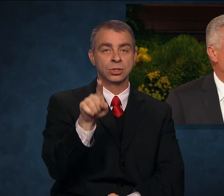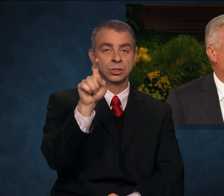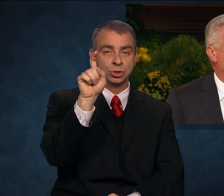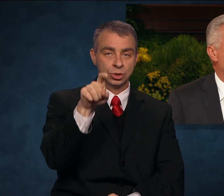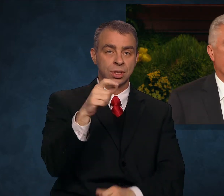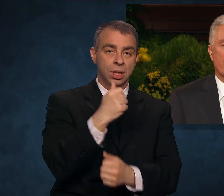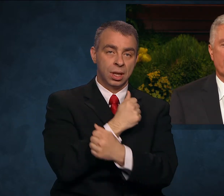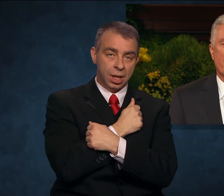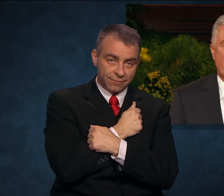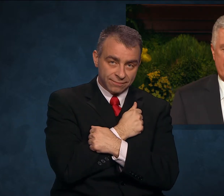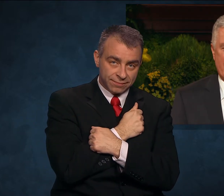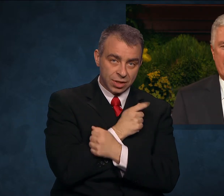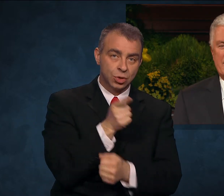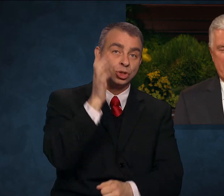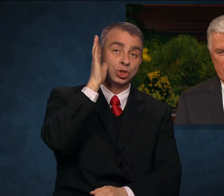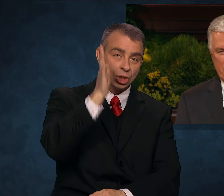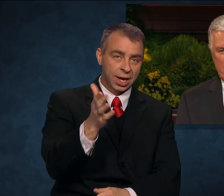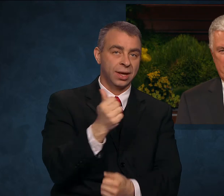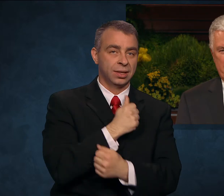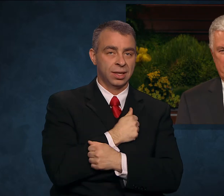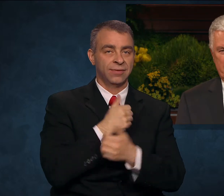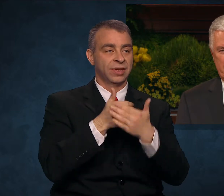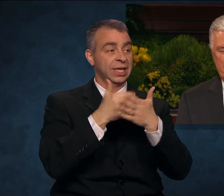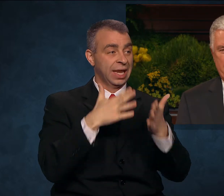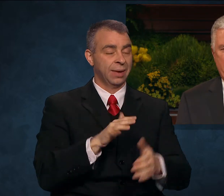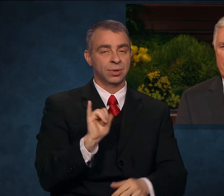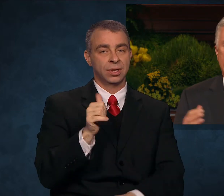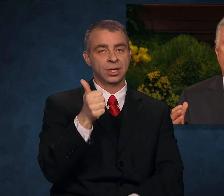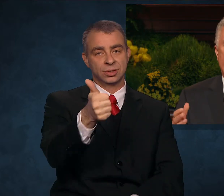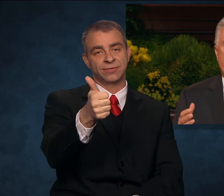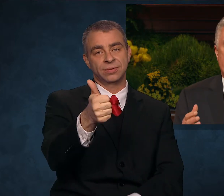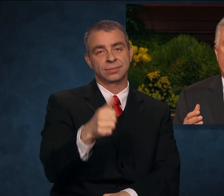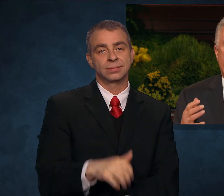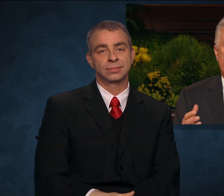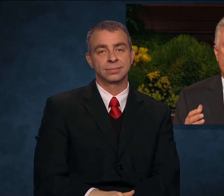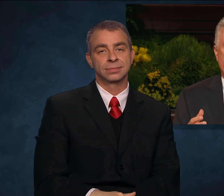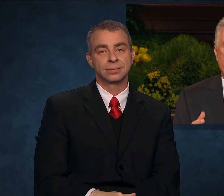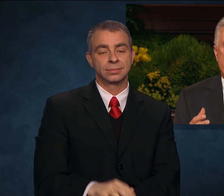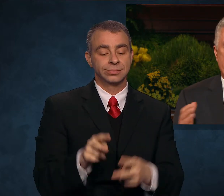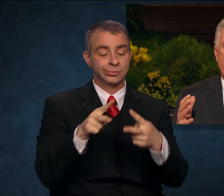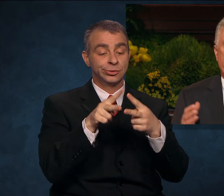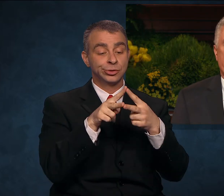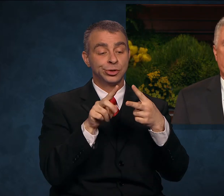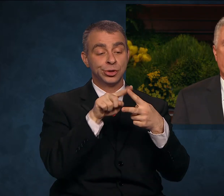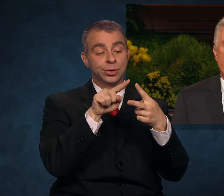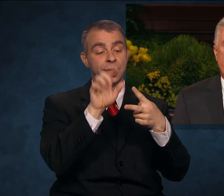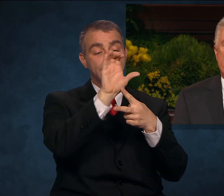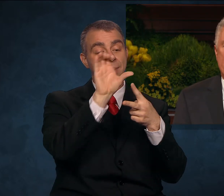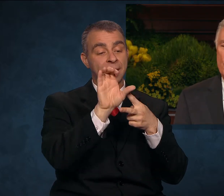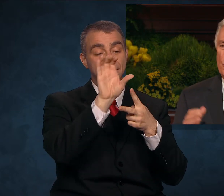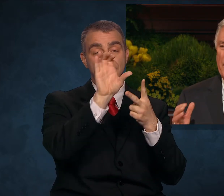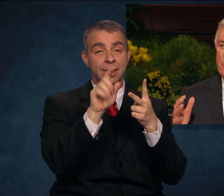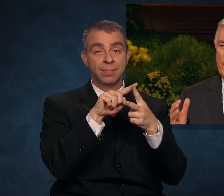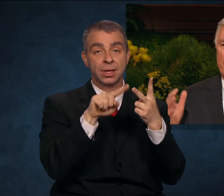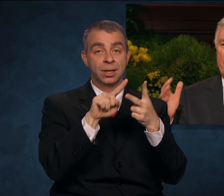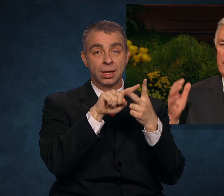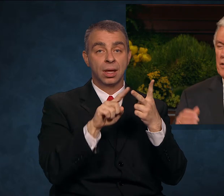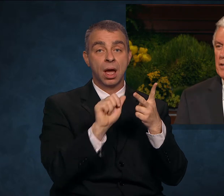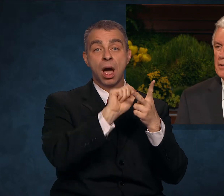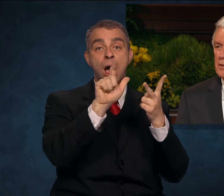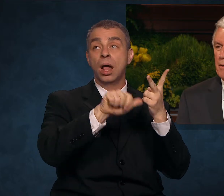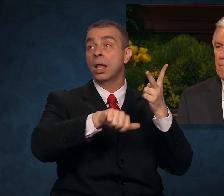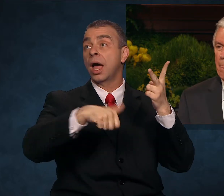shalt love thy neighbor as thyself. Everything else in life should be secondary to these two great